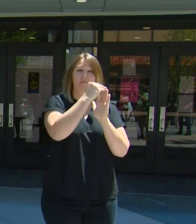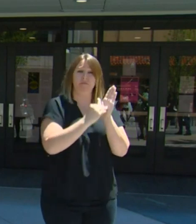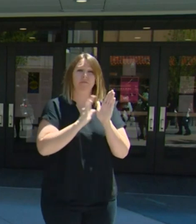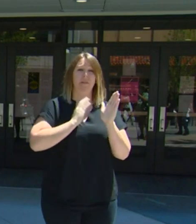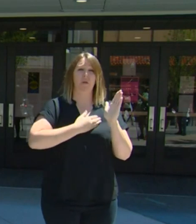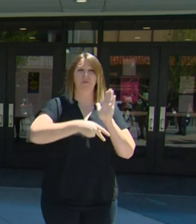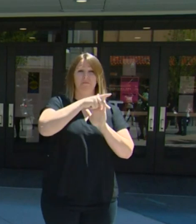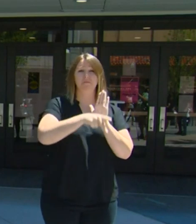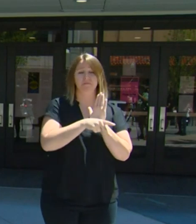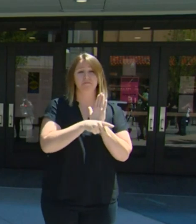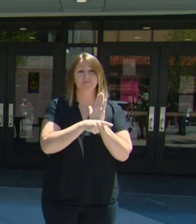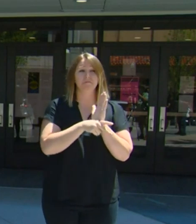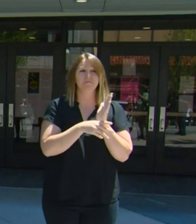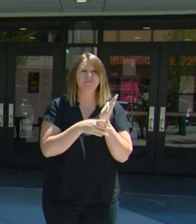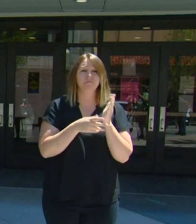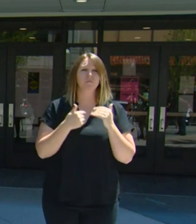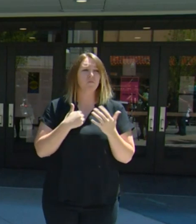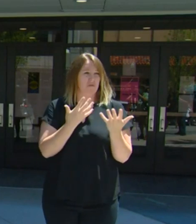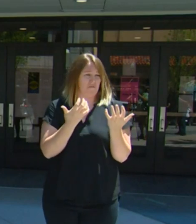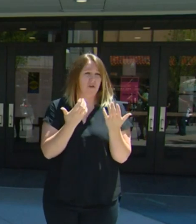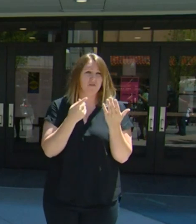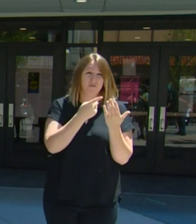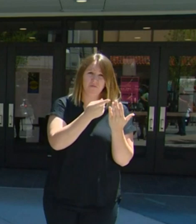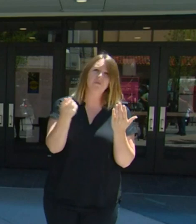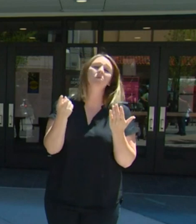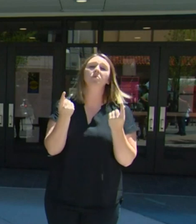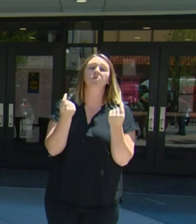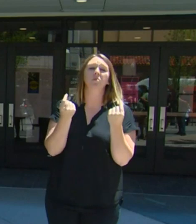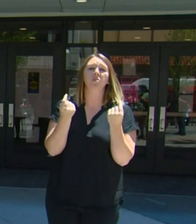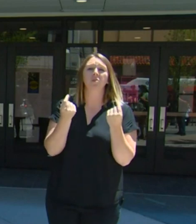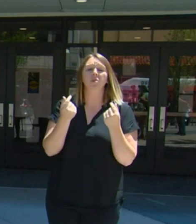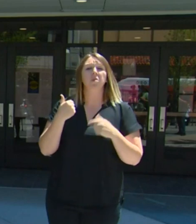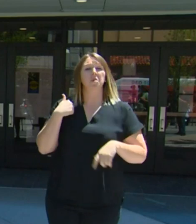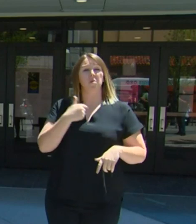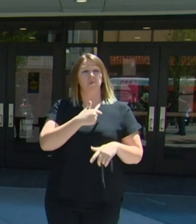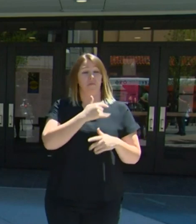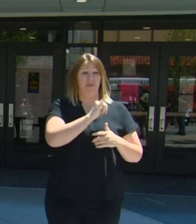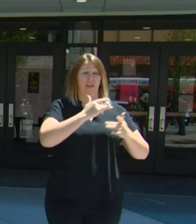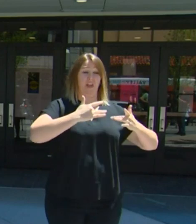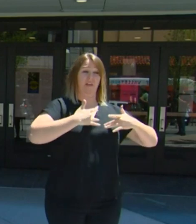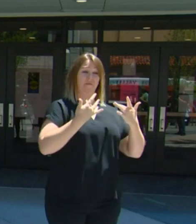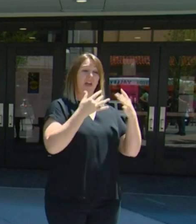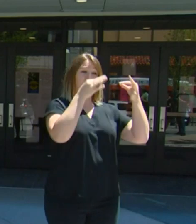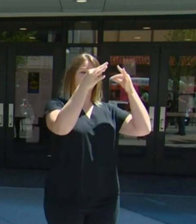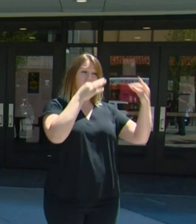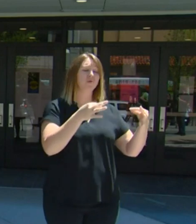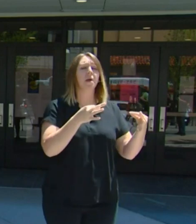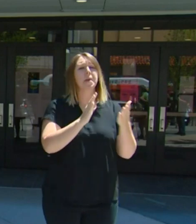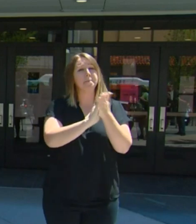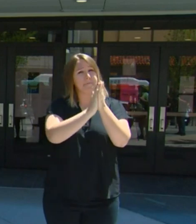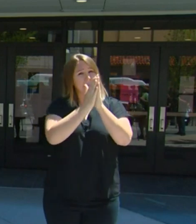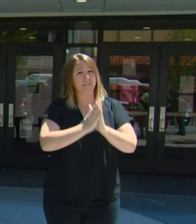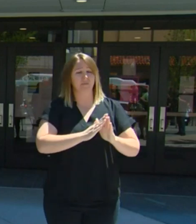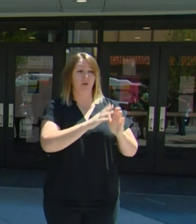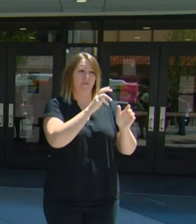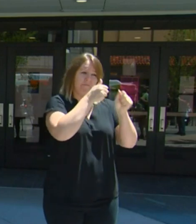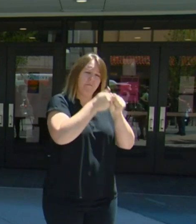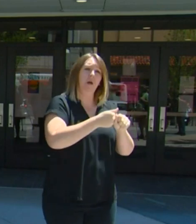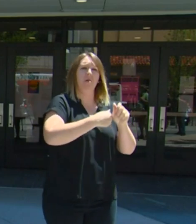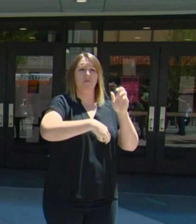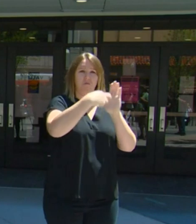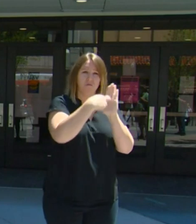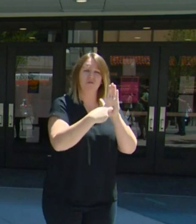again that you honor what's been outlined in the event description by the organizers. I have personally spoken with some of them